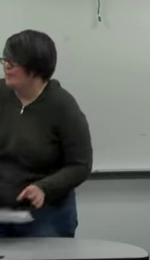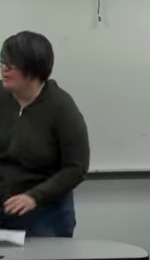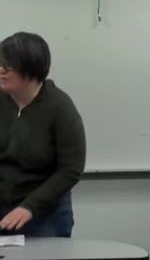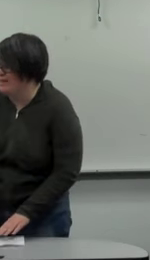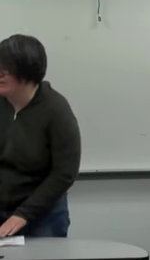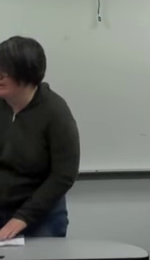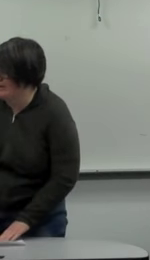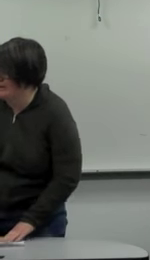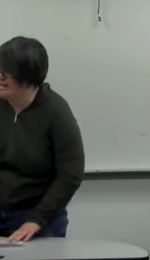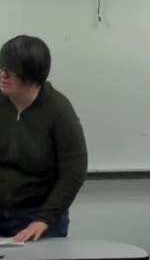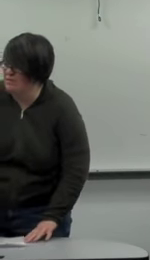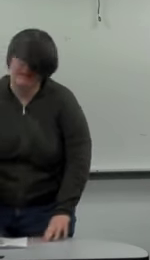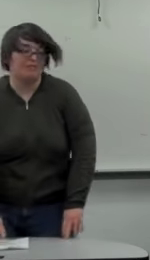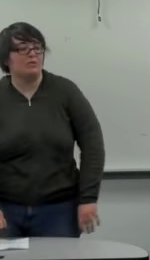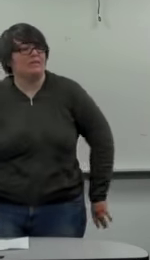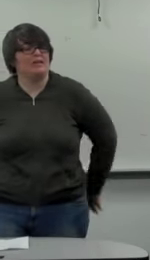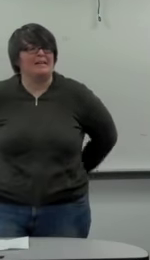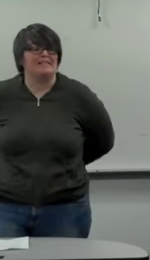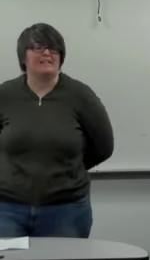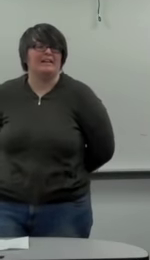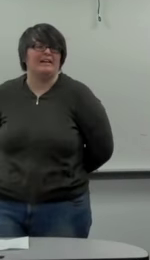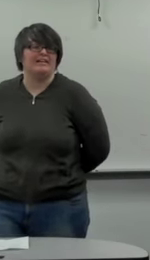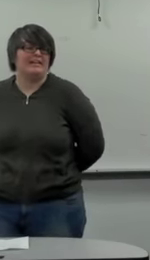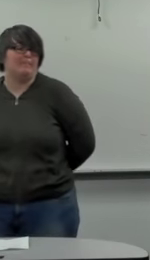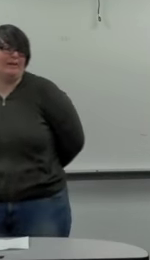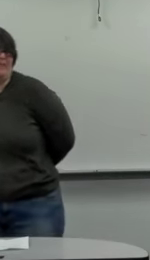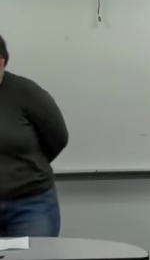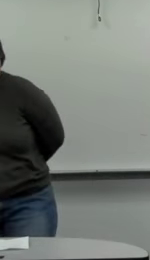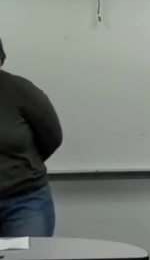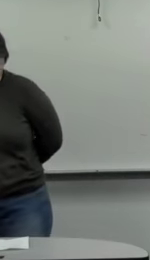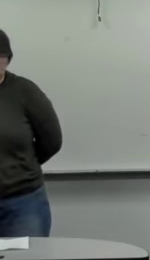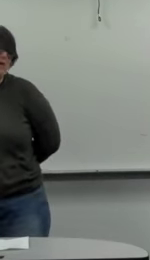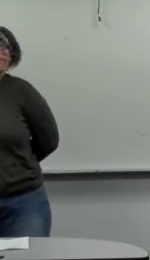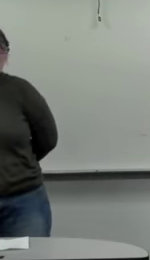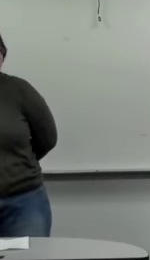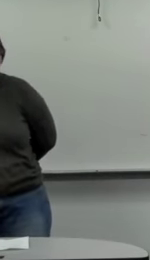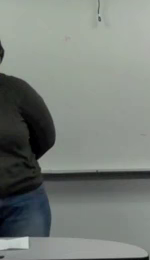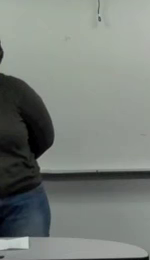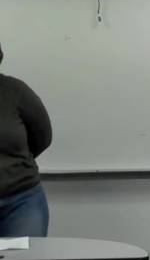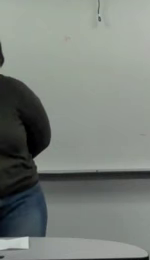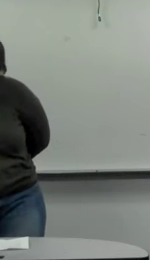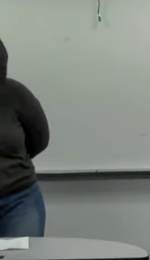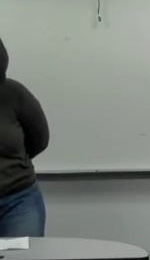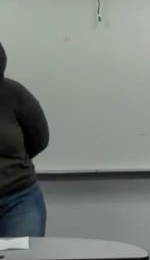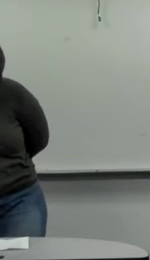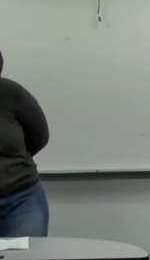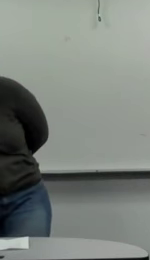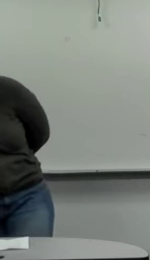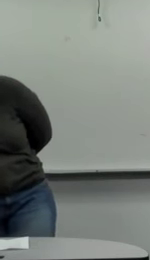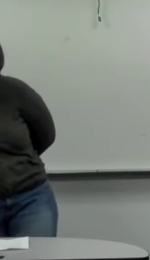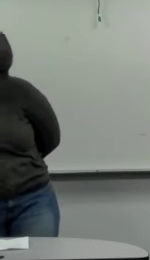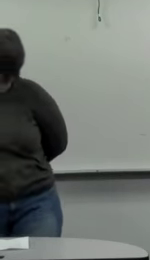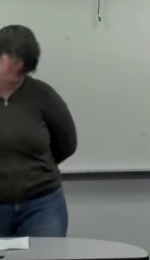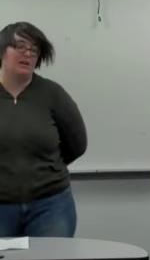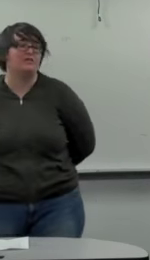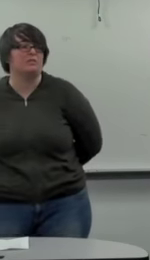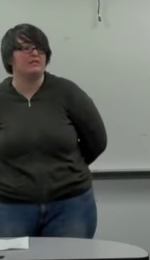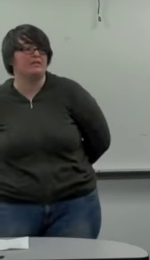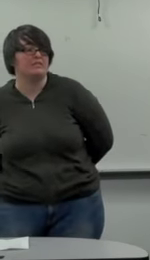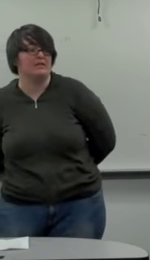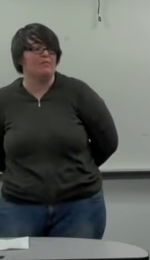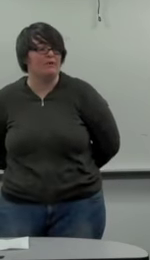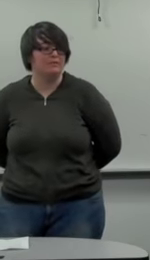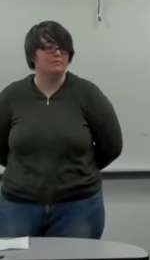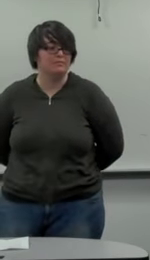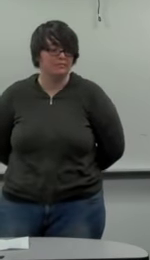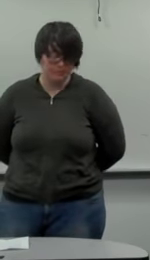Probably when you think of parasites, think of sort of the classically ugly parasites, those worms and intestinal parasites that cause all